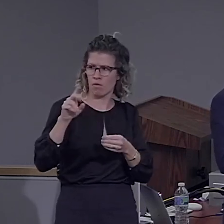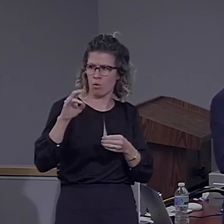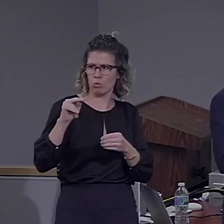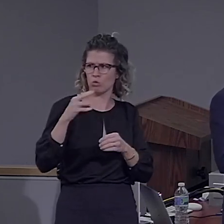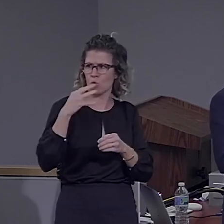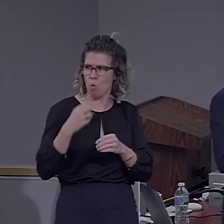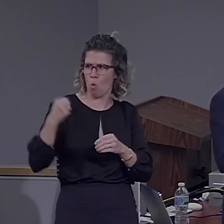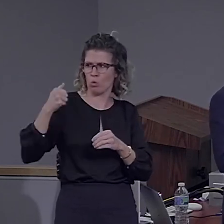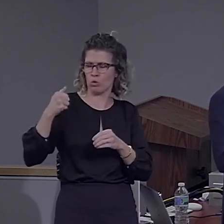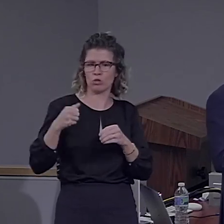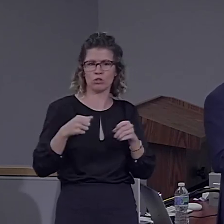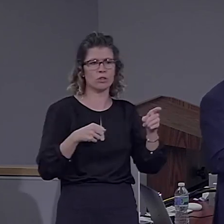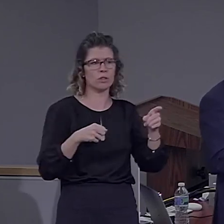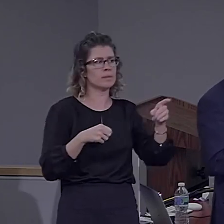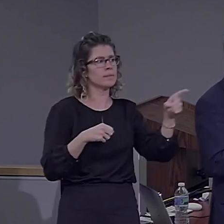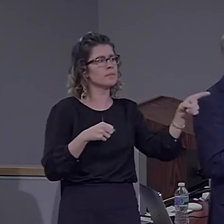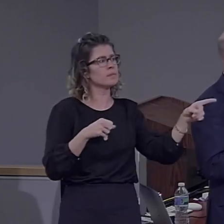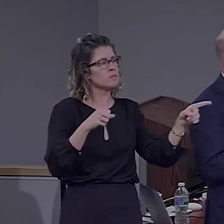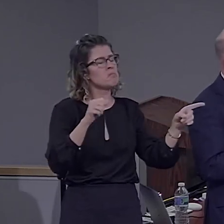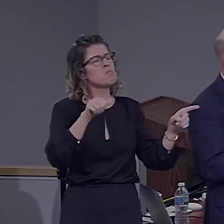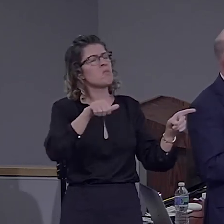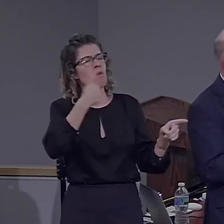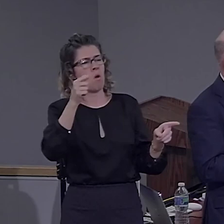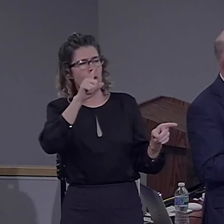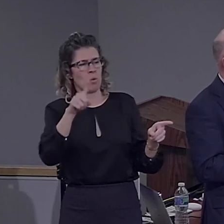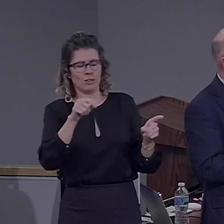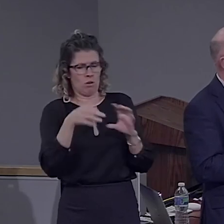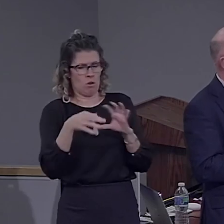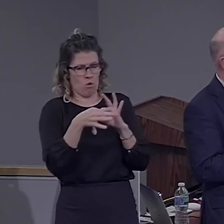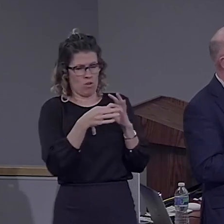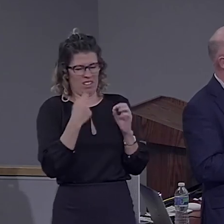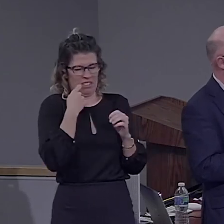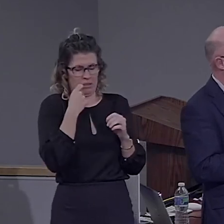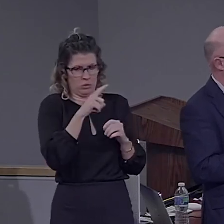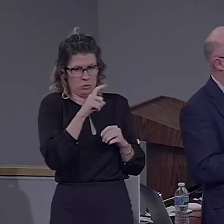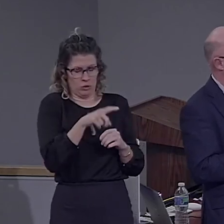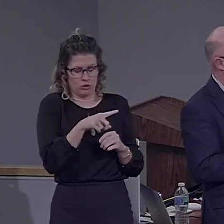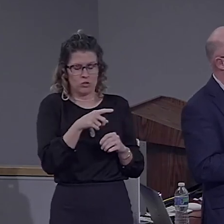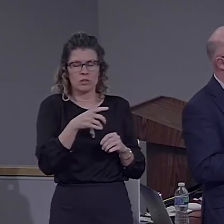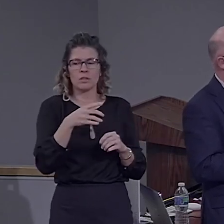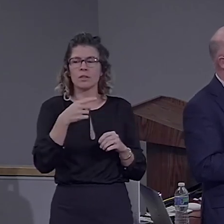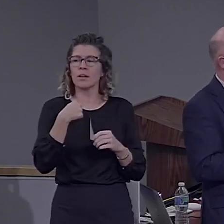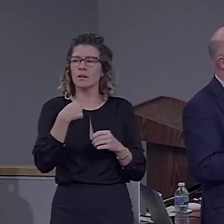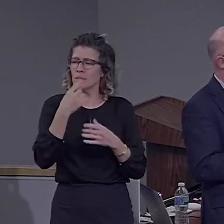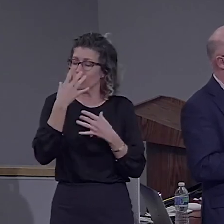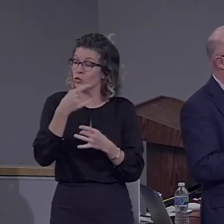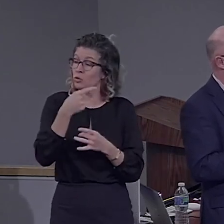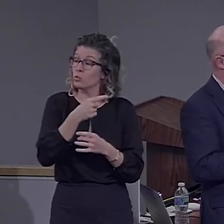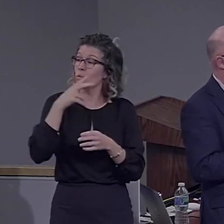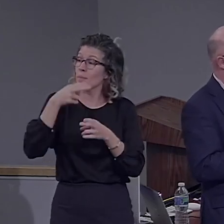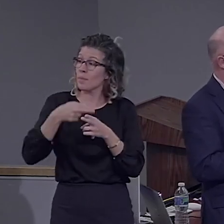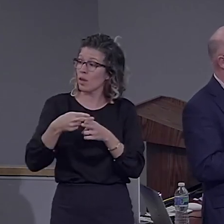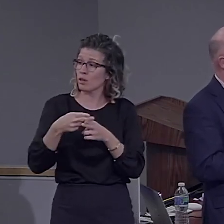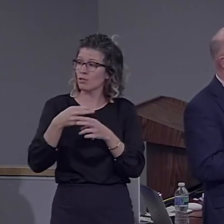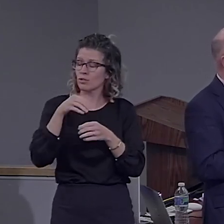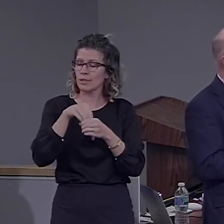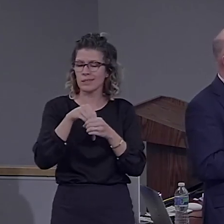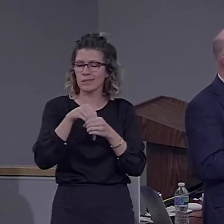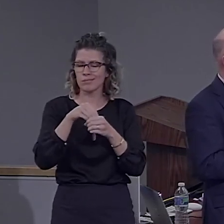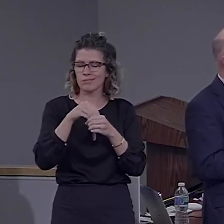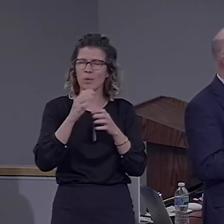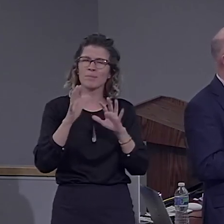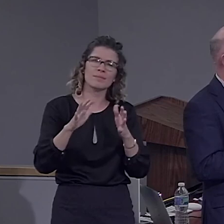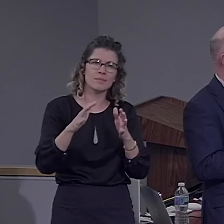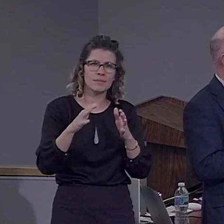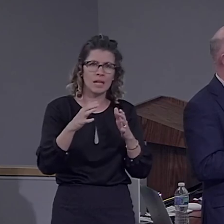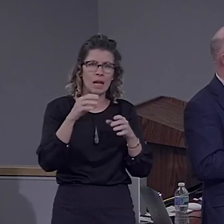Another question is unrelated. But I'm very interested... I mean, you mentioned in a somewhat